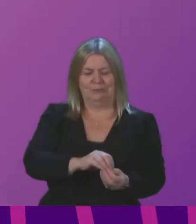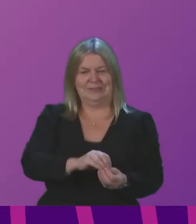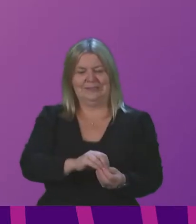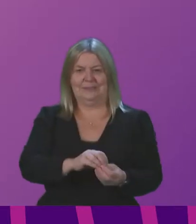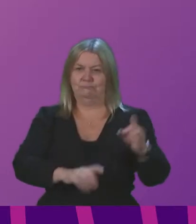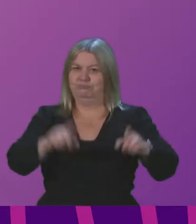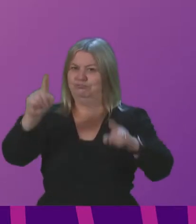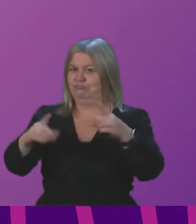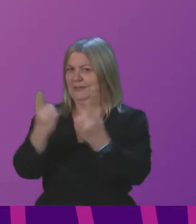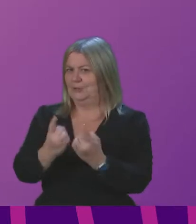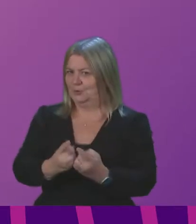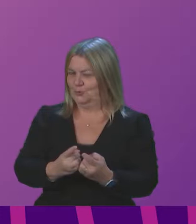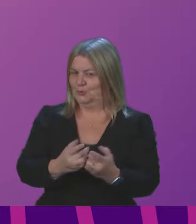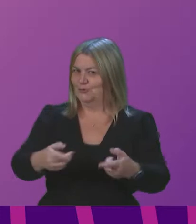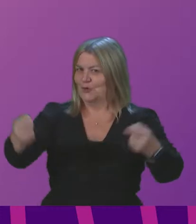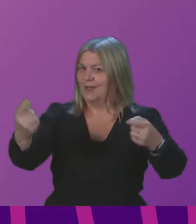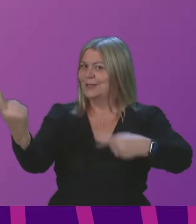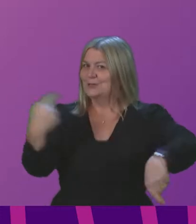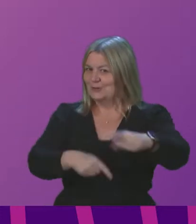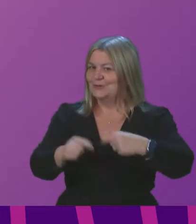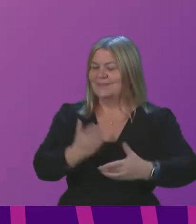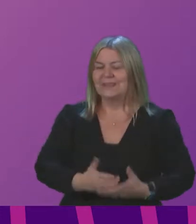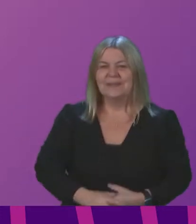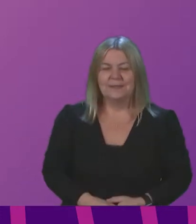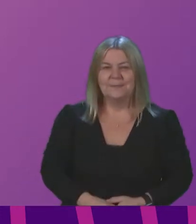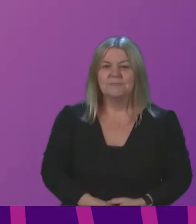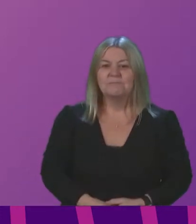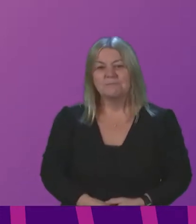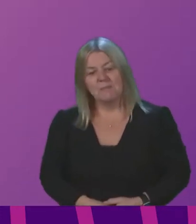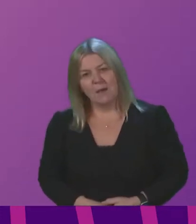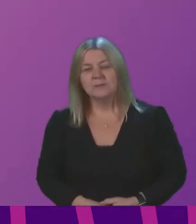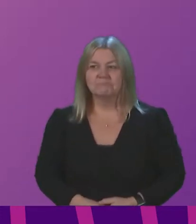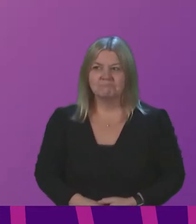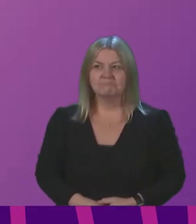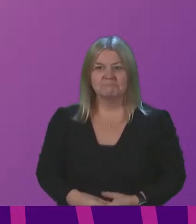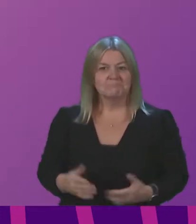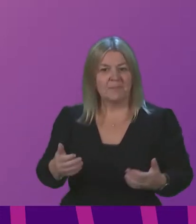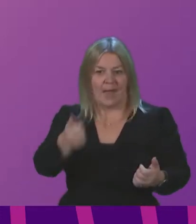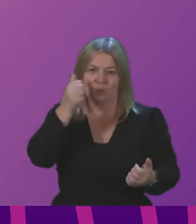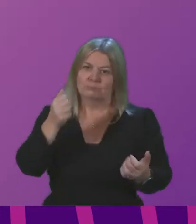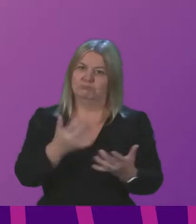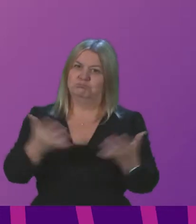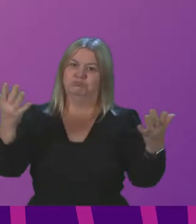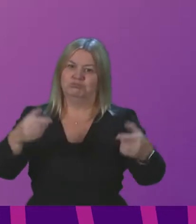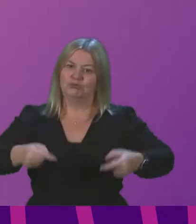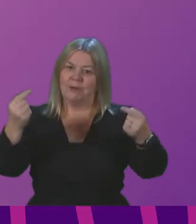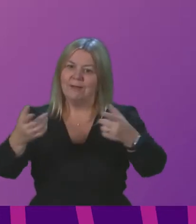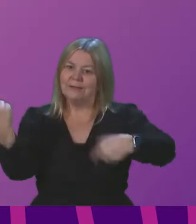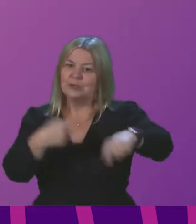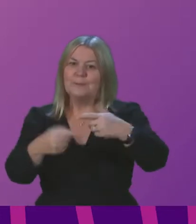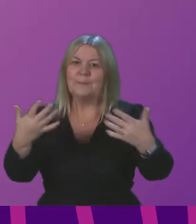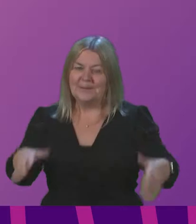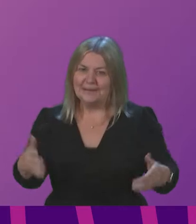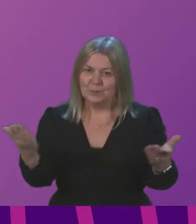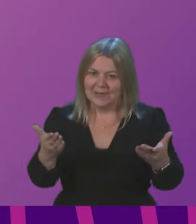of issues is a challenge in itself but it a very small challenge in comparison to the many challenges that we have heard of today